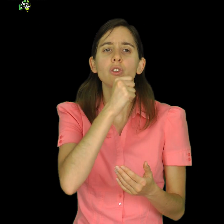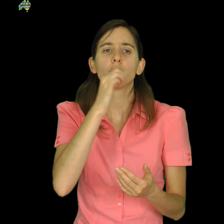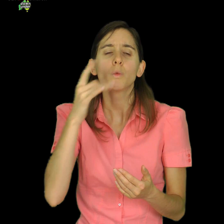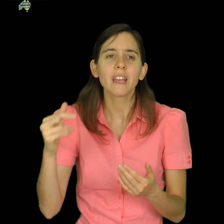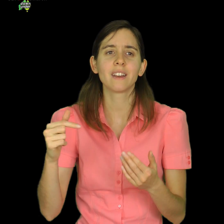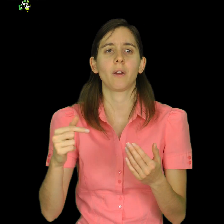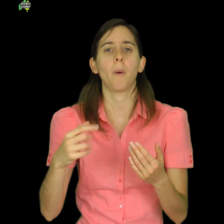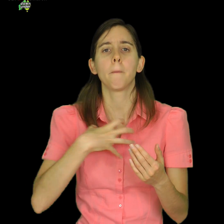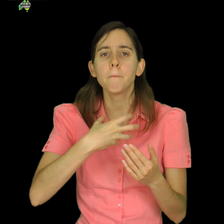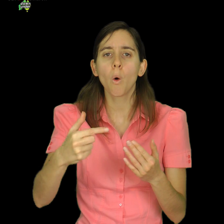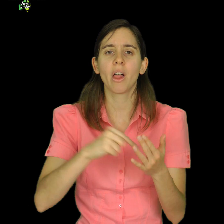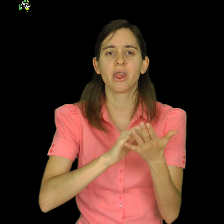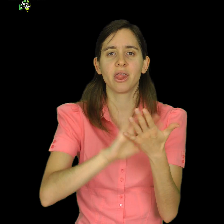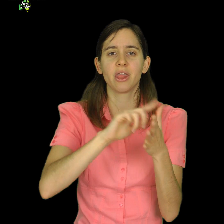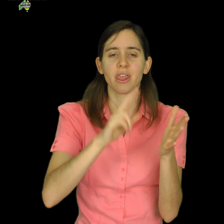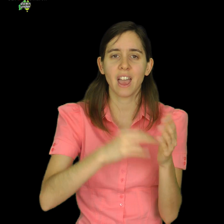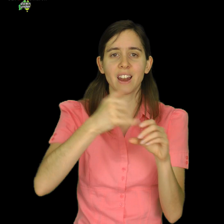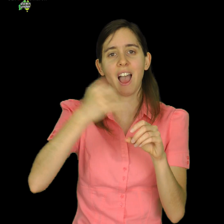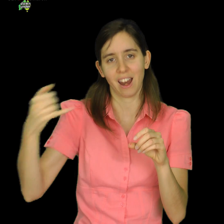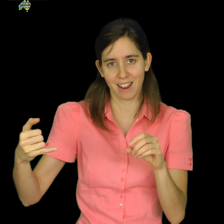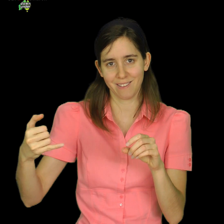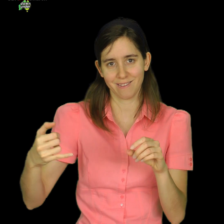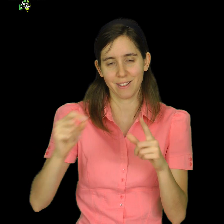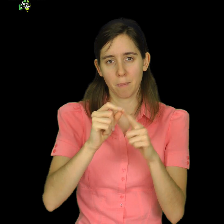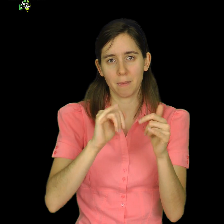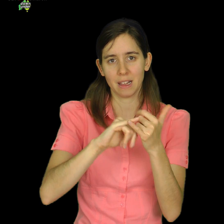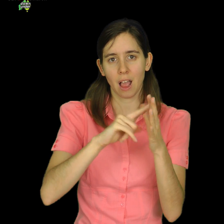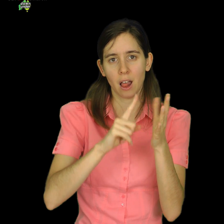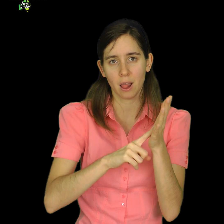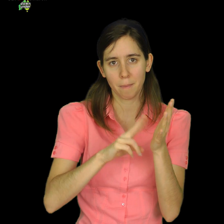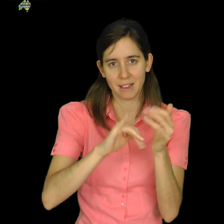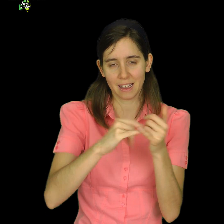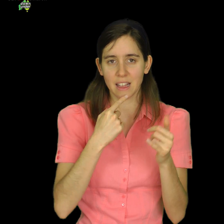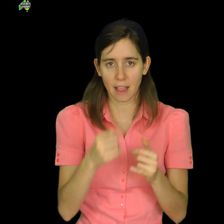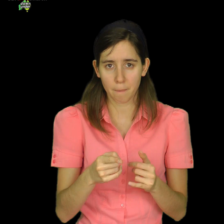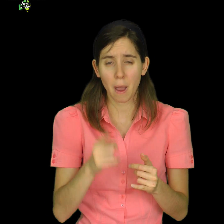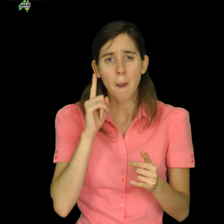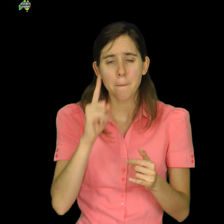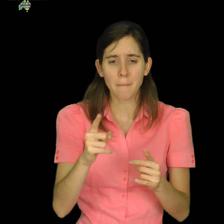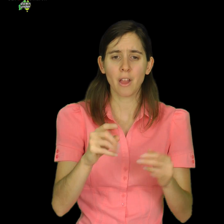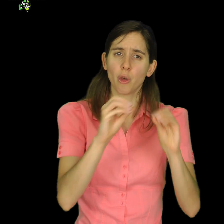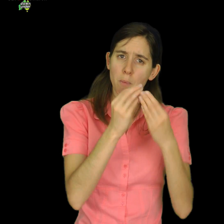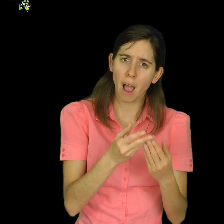chapter 119 and verse 103, God's word captures little interest these days. Why?